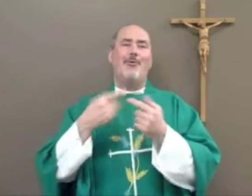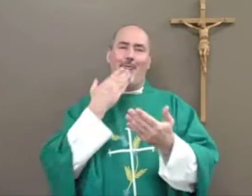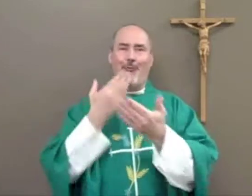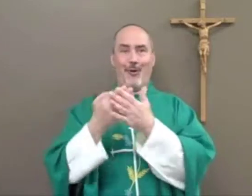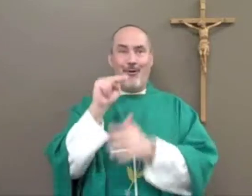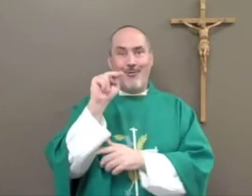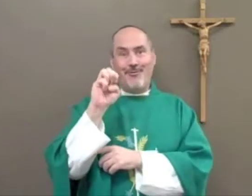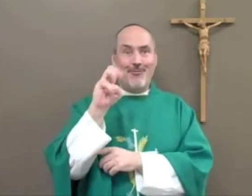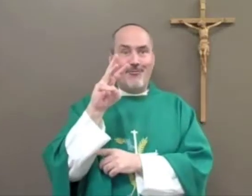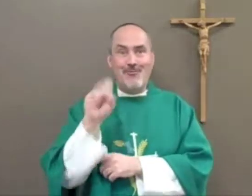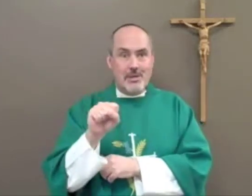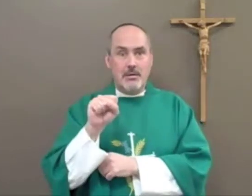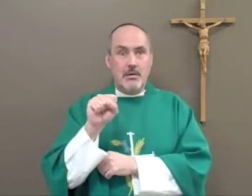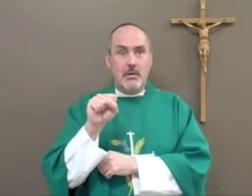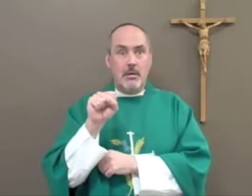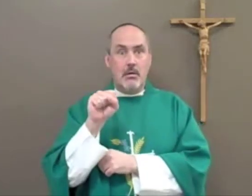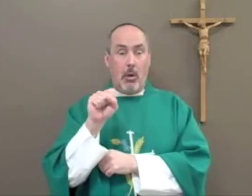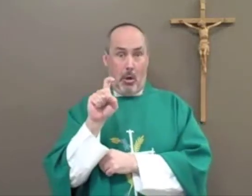about God and the good news.